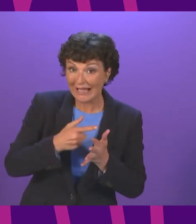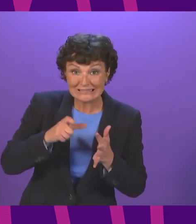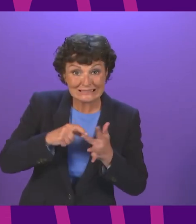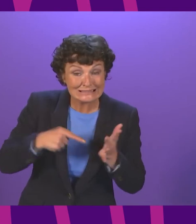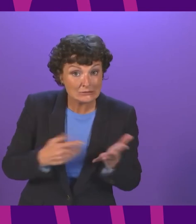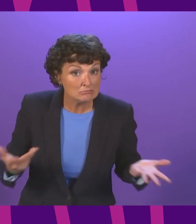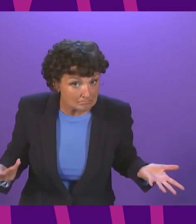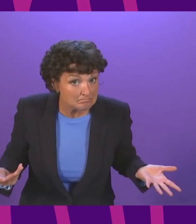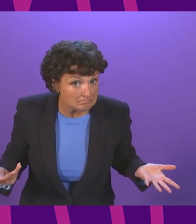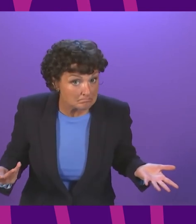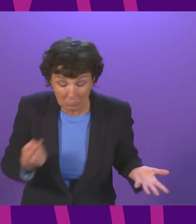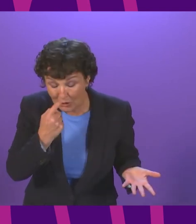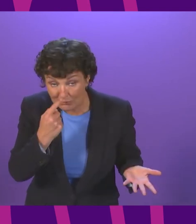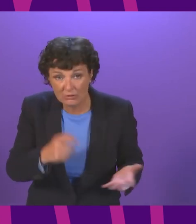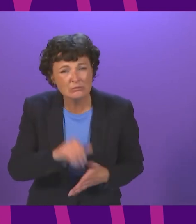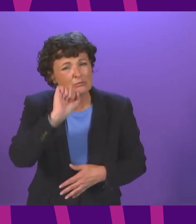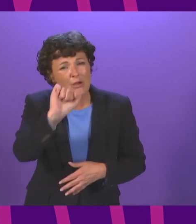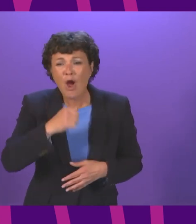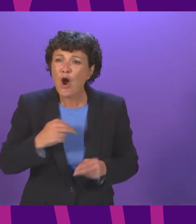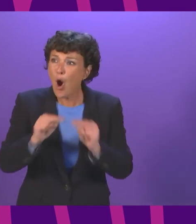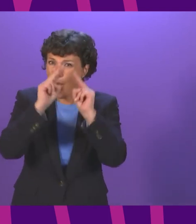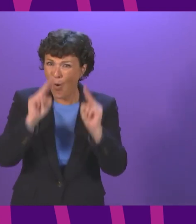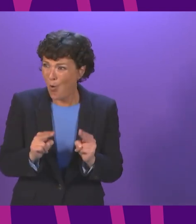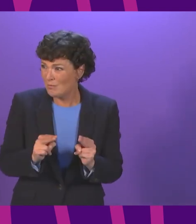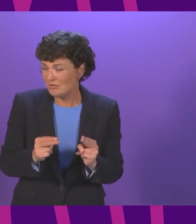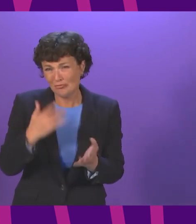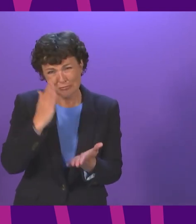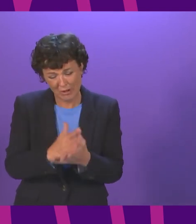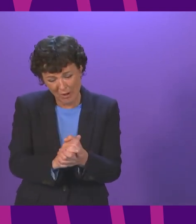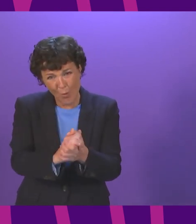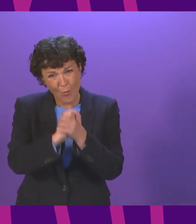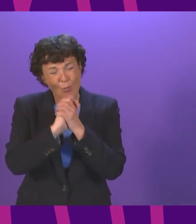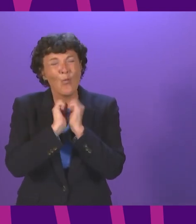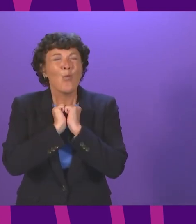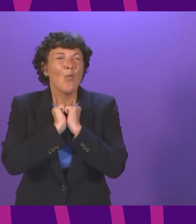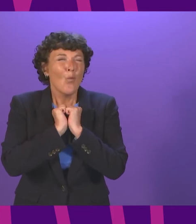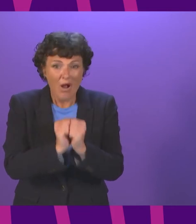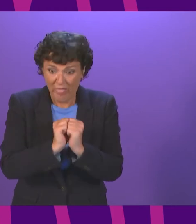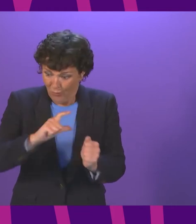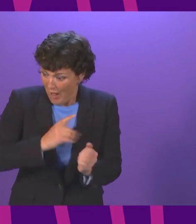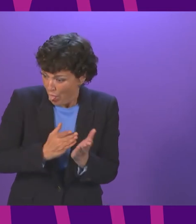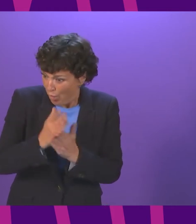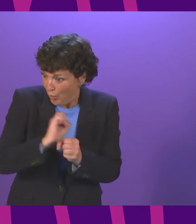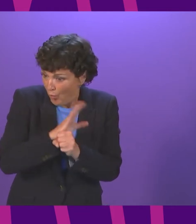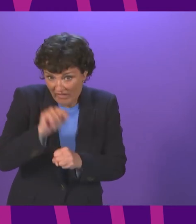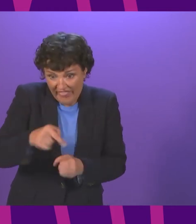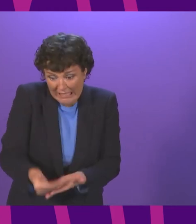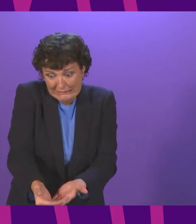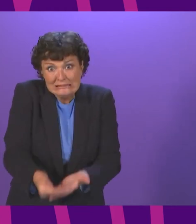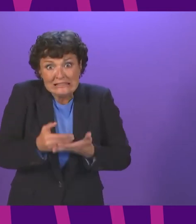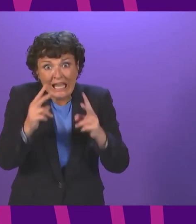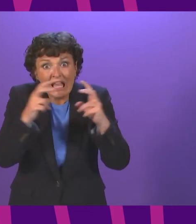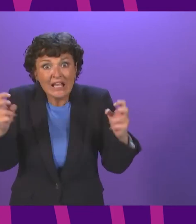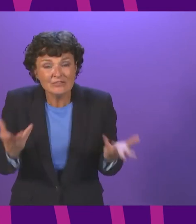our homes have never been worth so much to us as they are now they are a first line